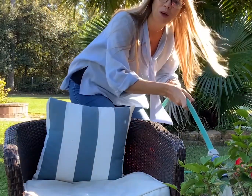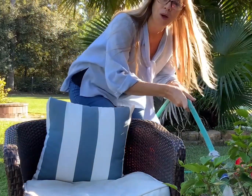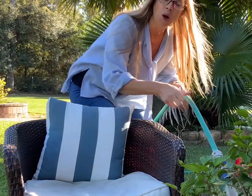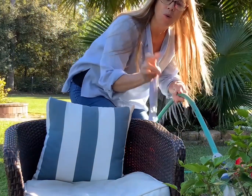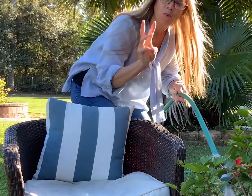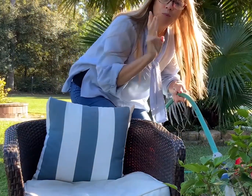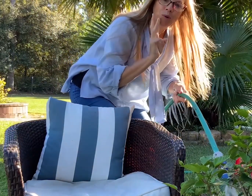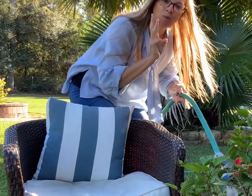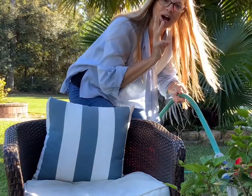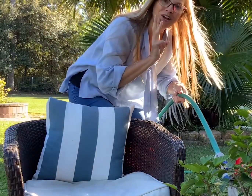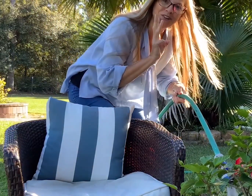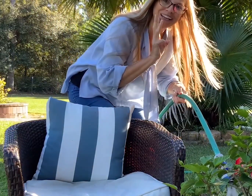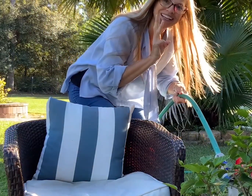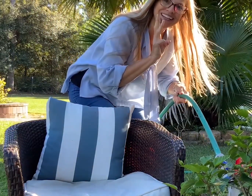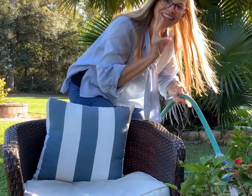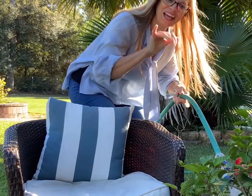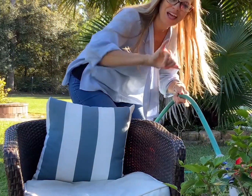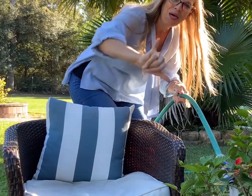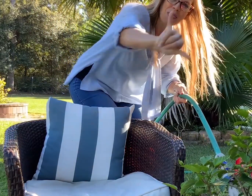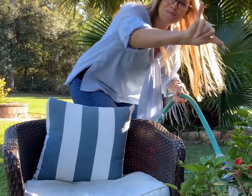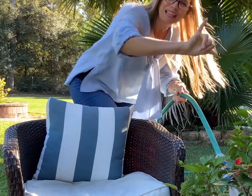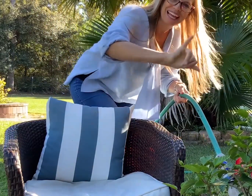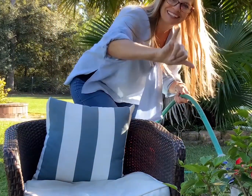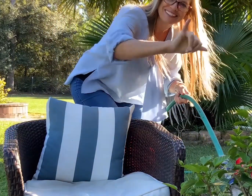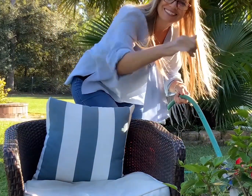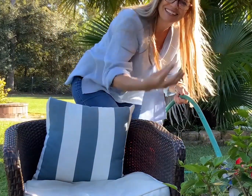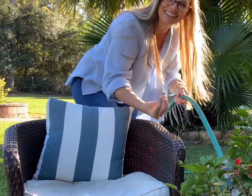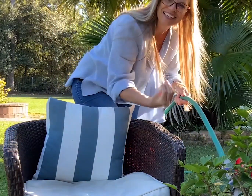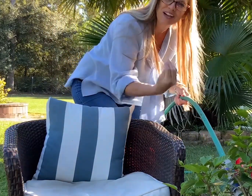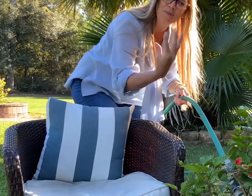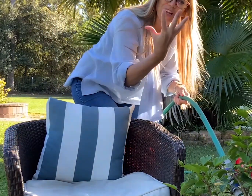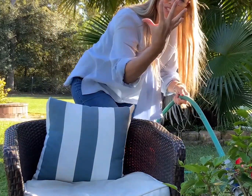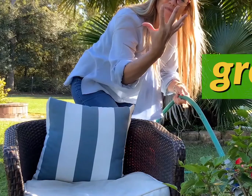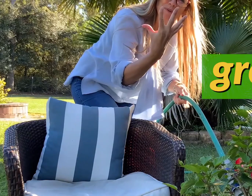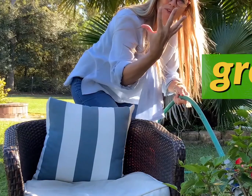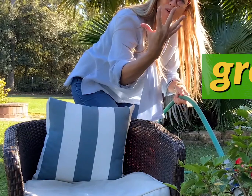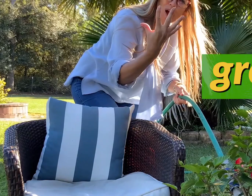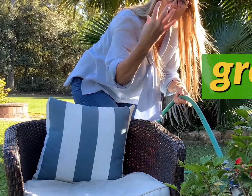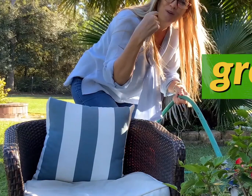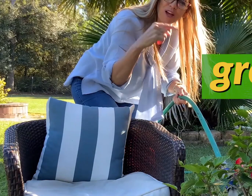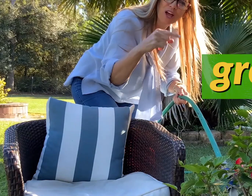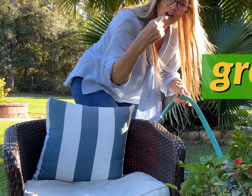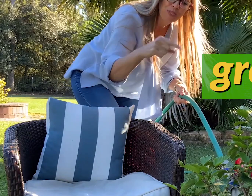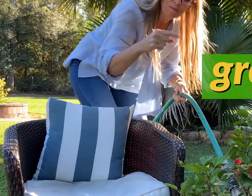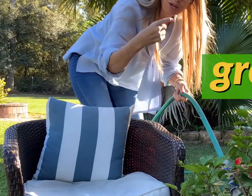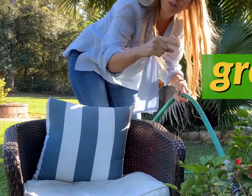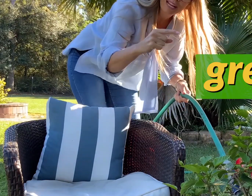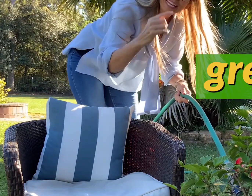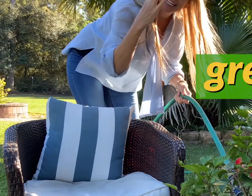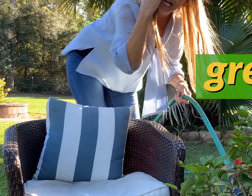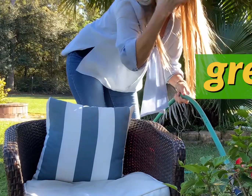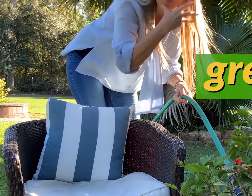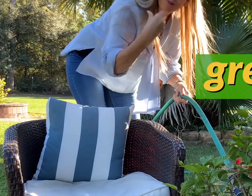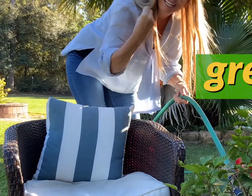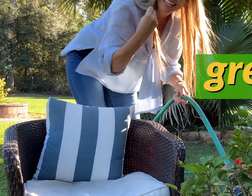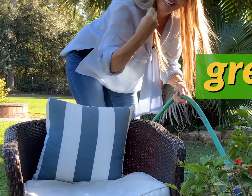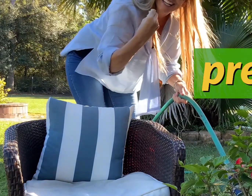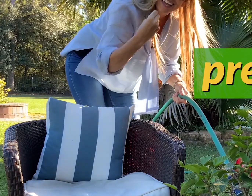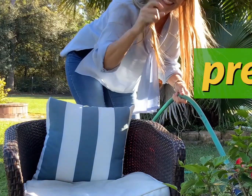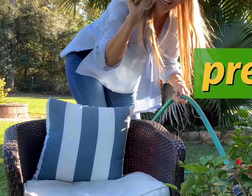We're watering the plants. Watching them grow. They'll be green and pretty. That's